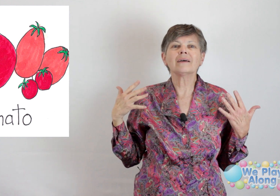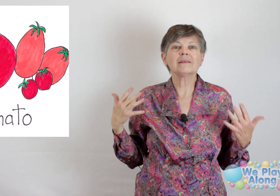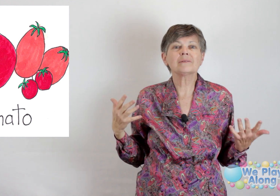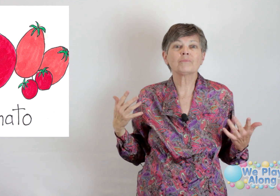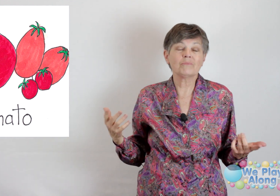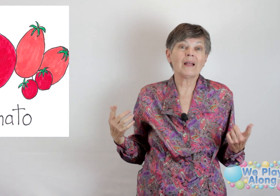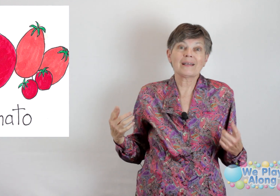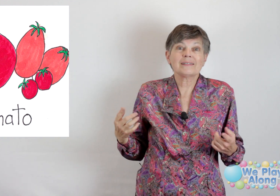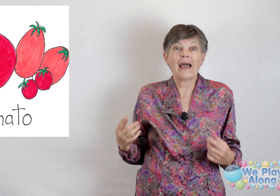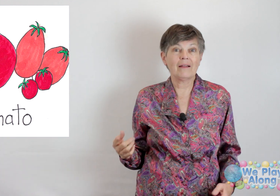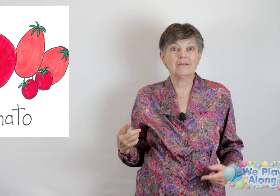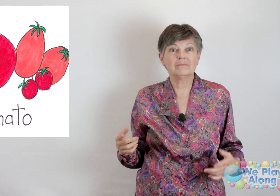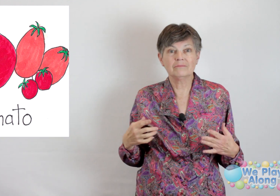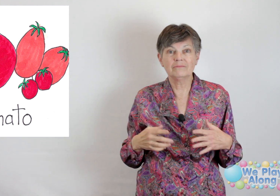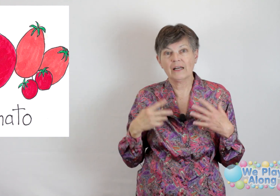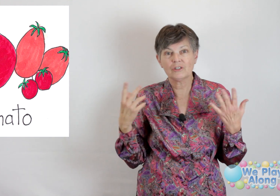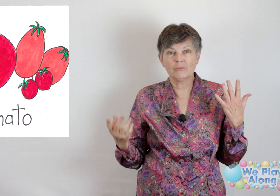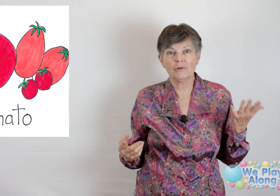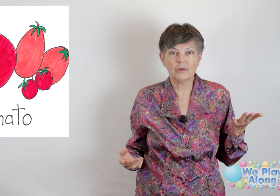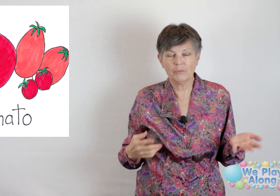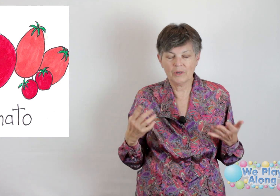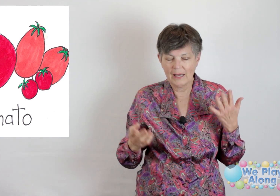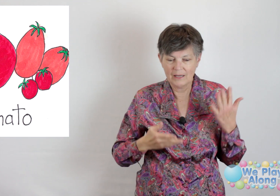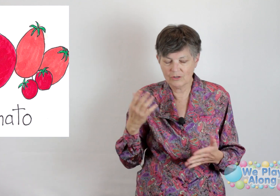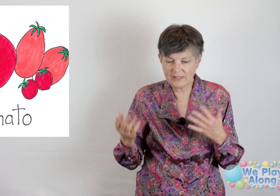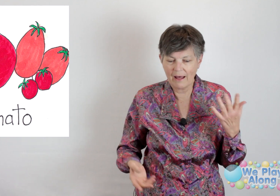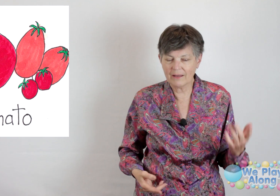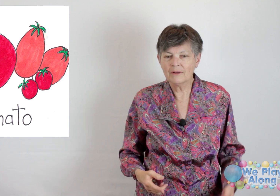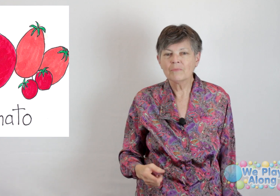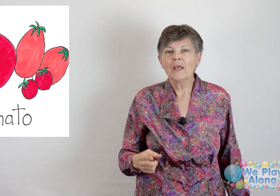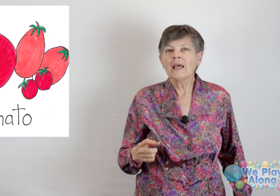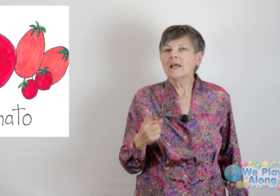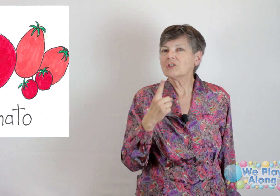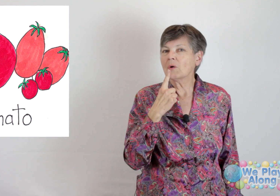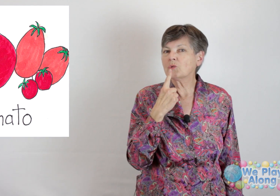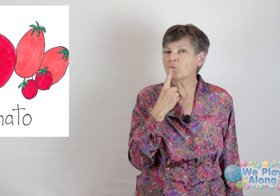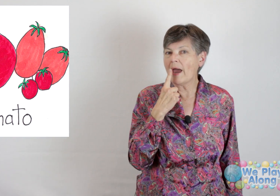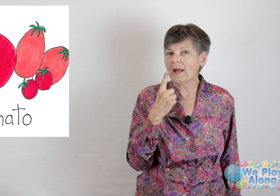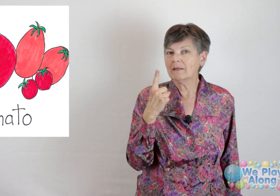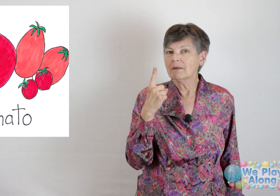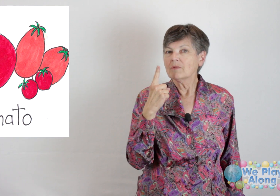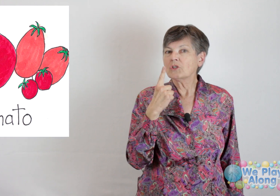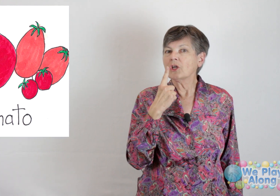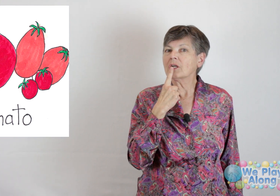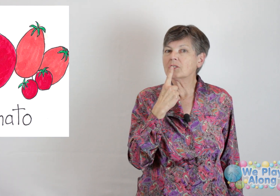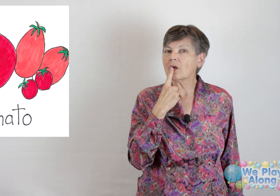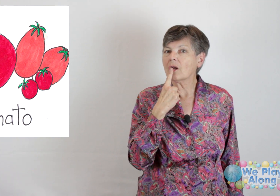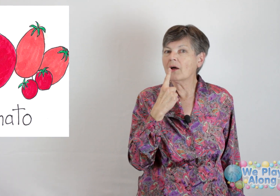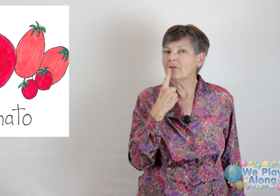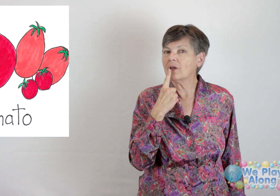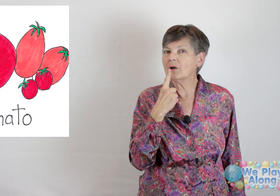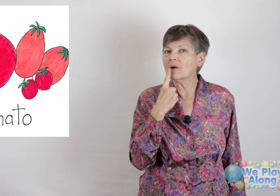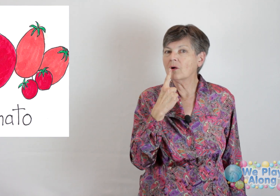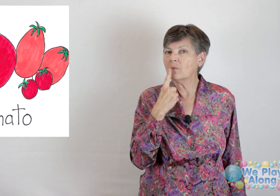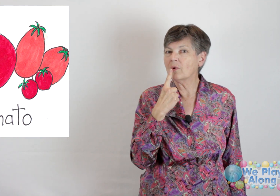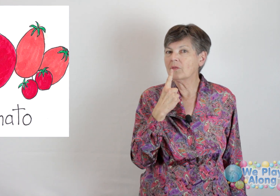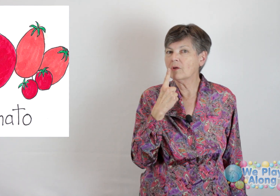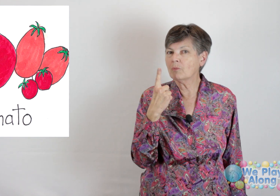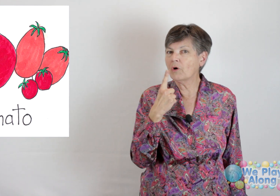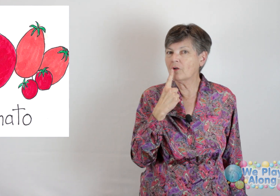a salad vegetable. You would put that in your salad. So it's red. So you're going to start off here with your pointer